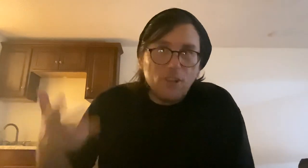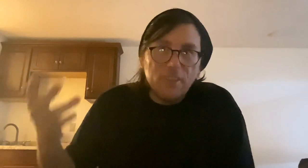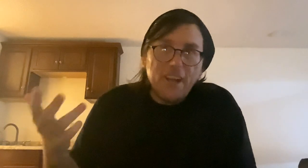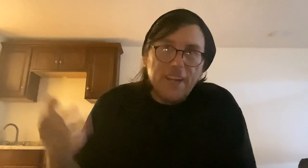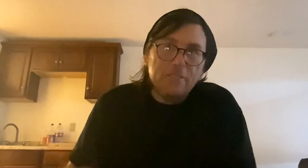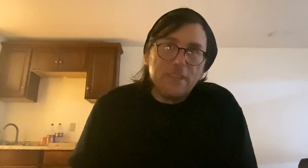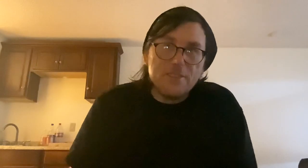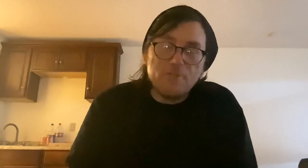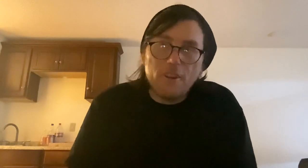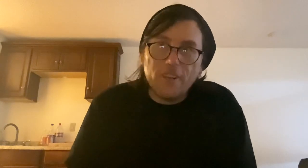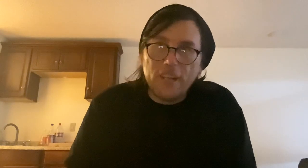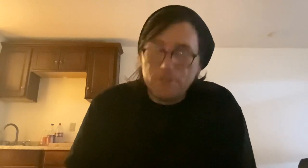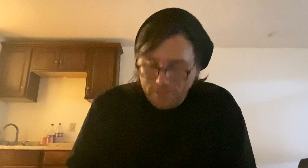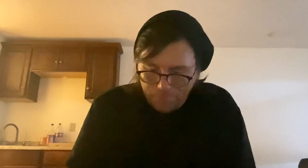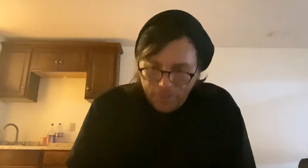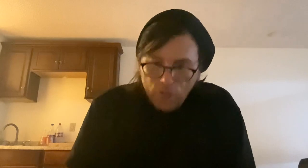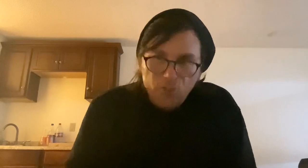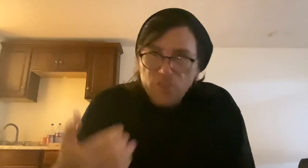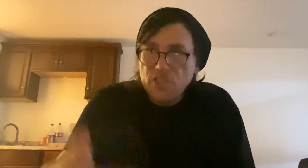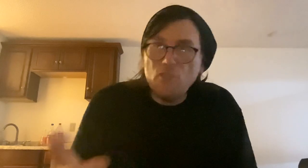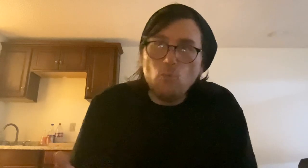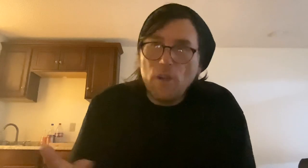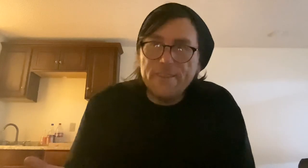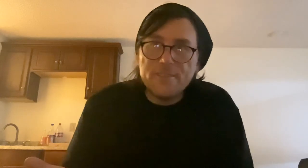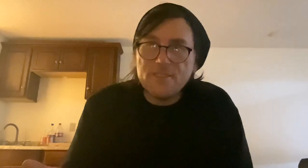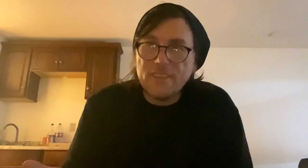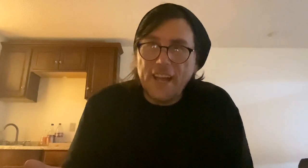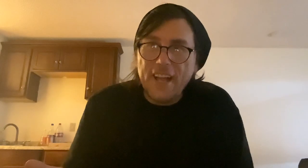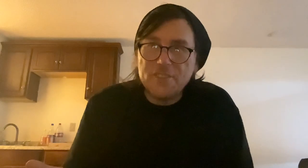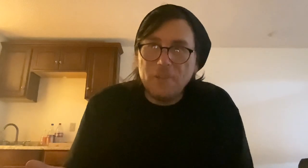online of these different art galleries, see the ones that, um,